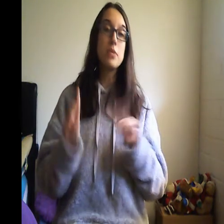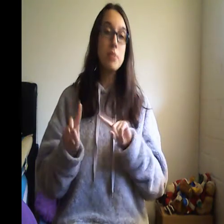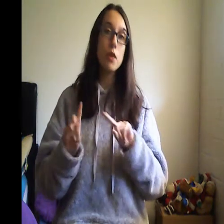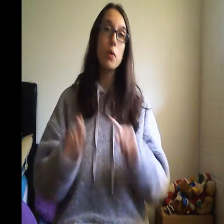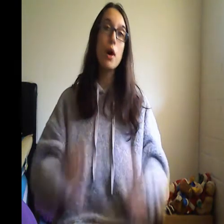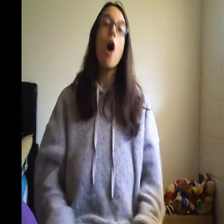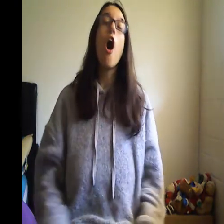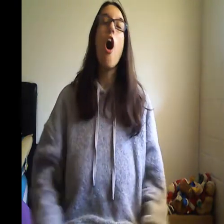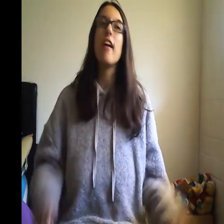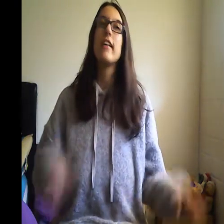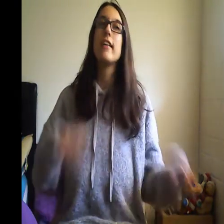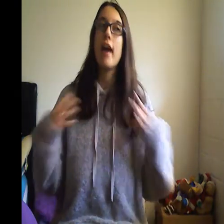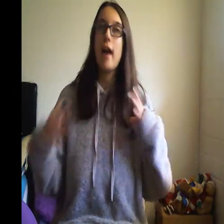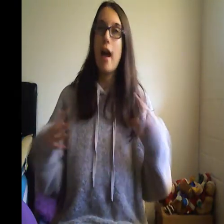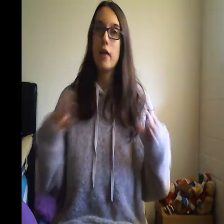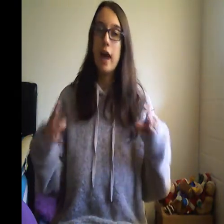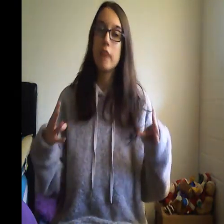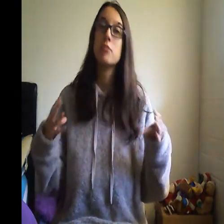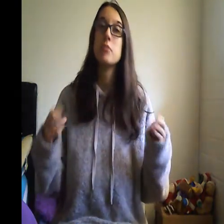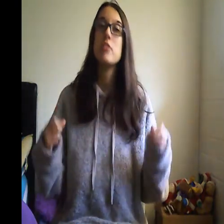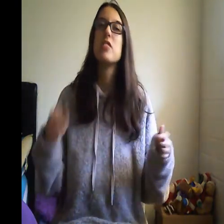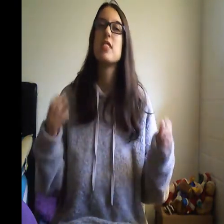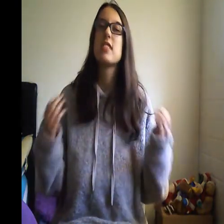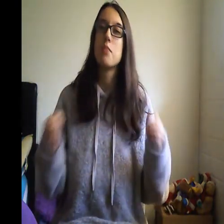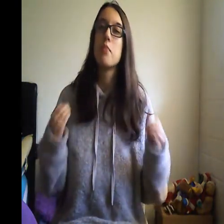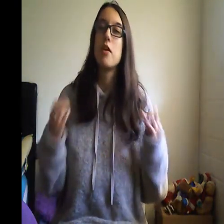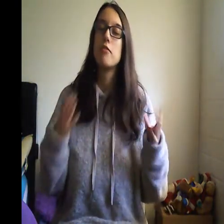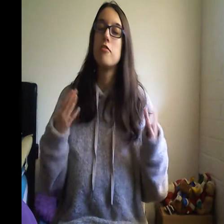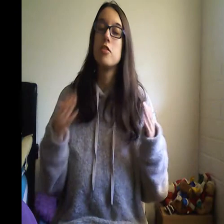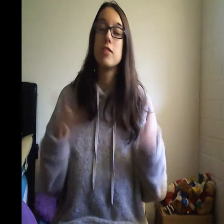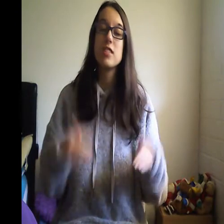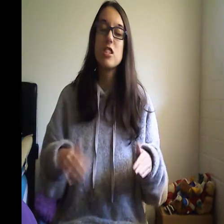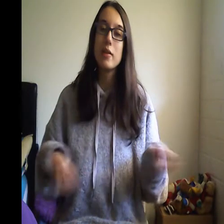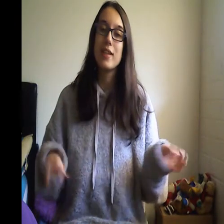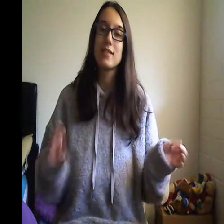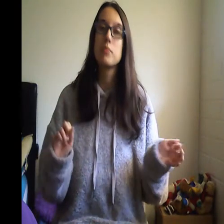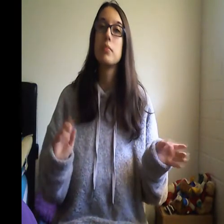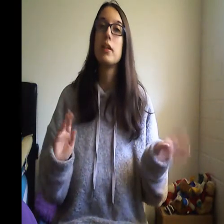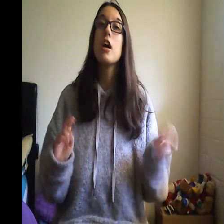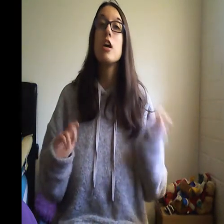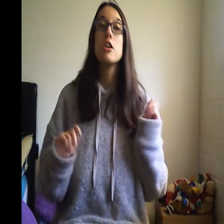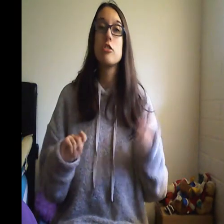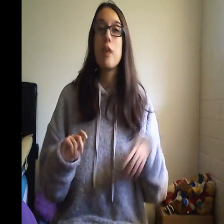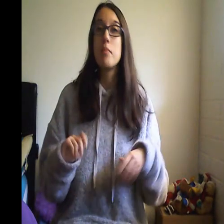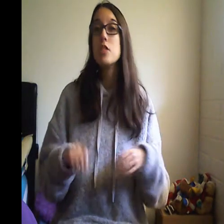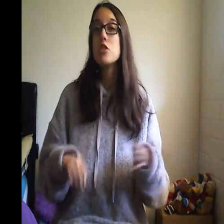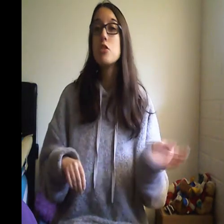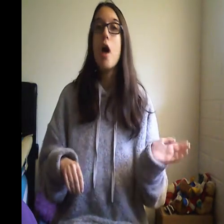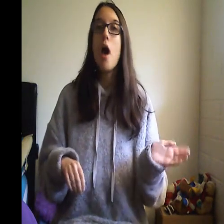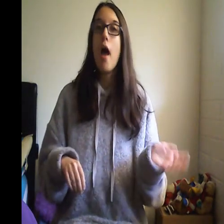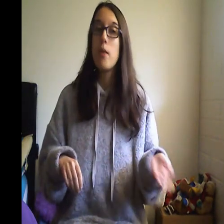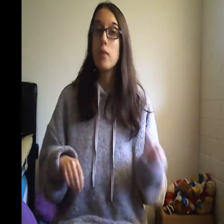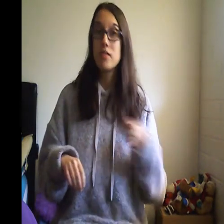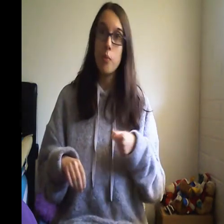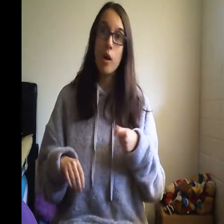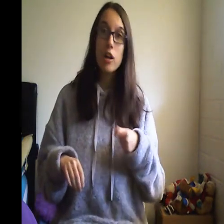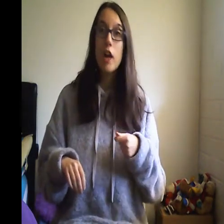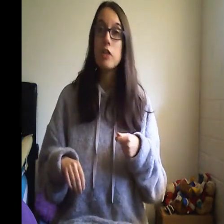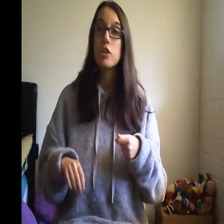a tip though on how to kind of remove some of the residue and that's simply just grab a tissue and wet some water